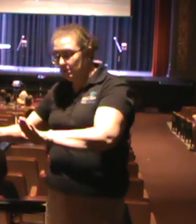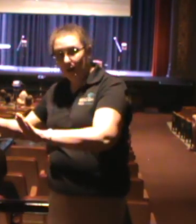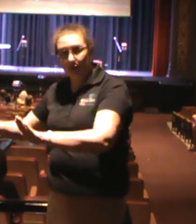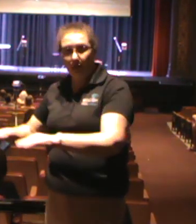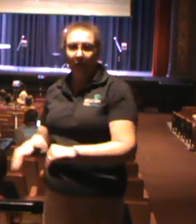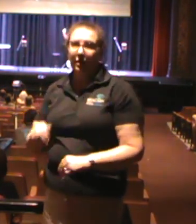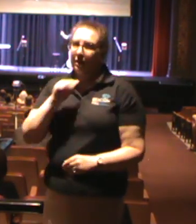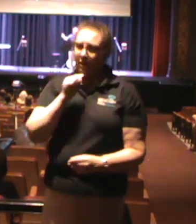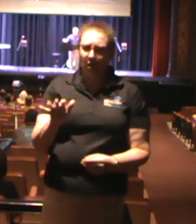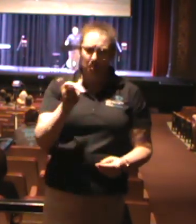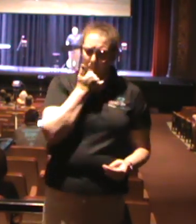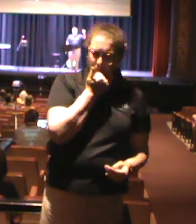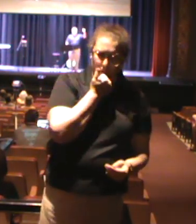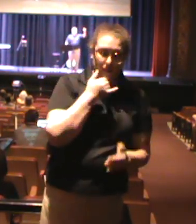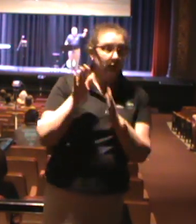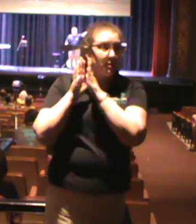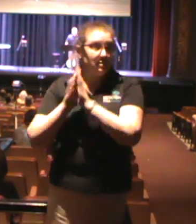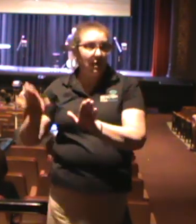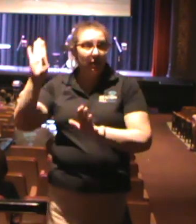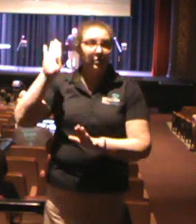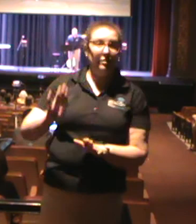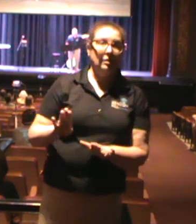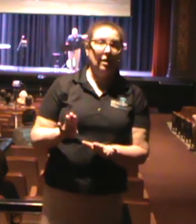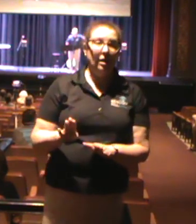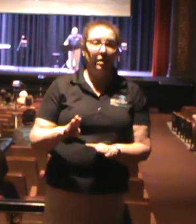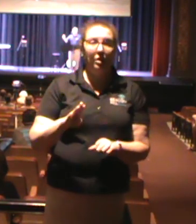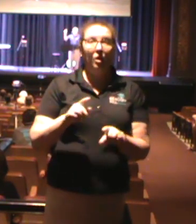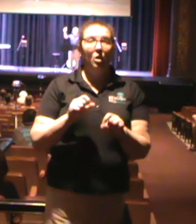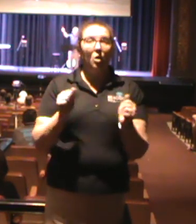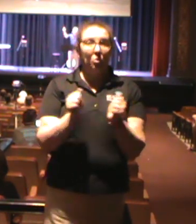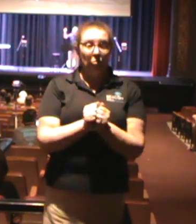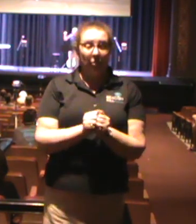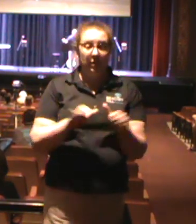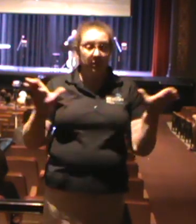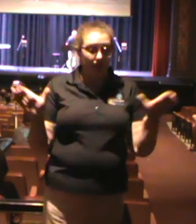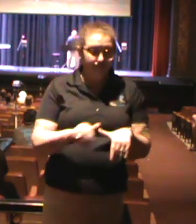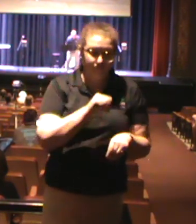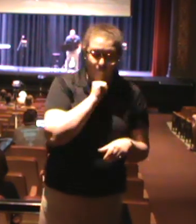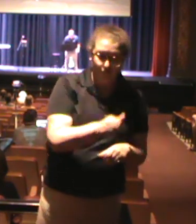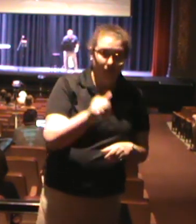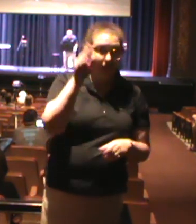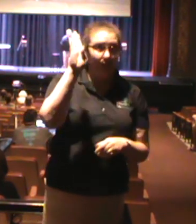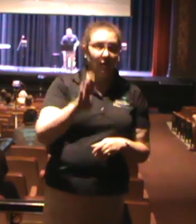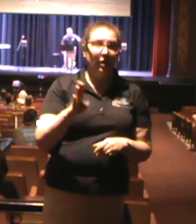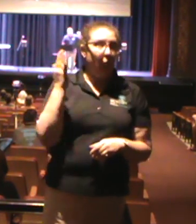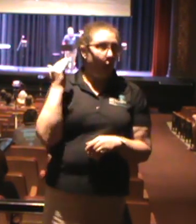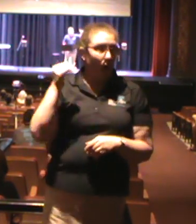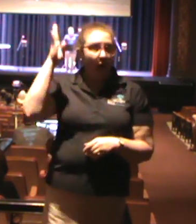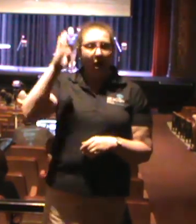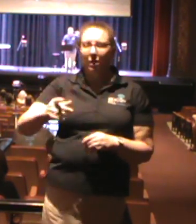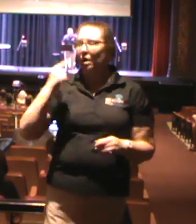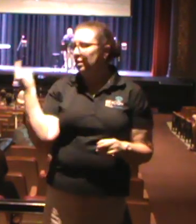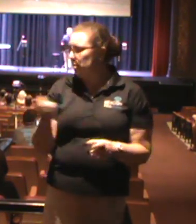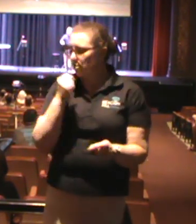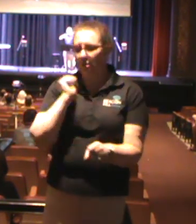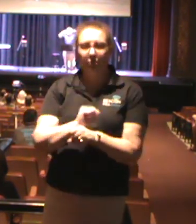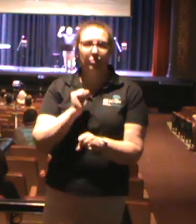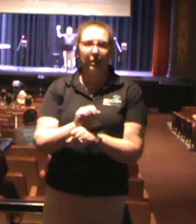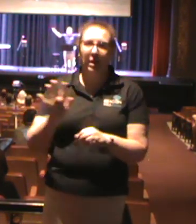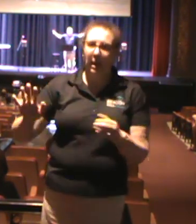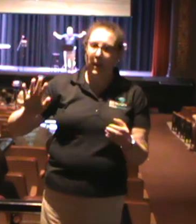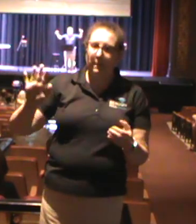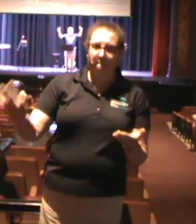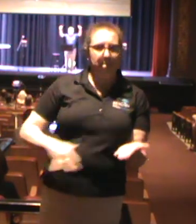the silence of God with the inactivity of God. Because God has always worked in church. In the midst of the chaos,